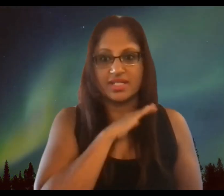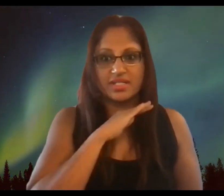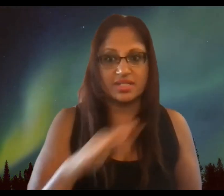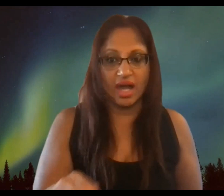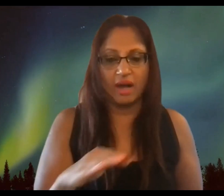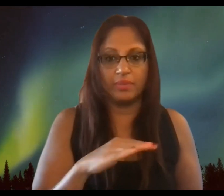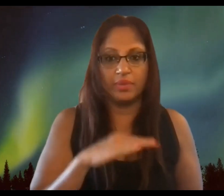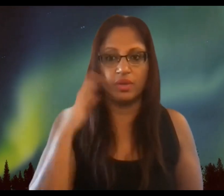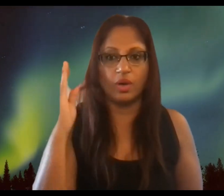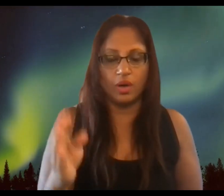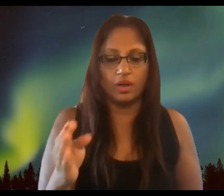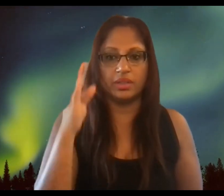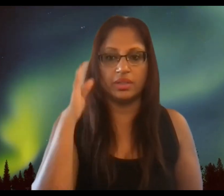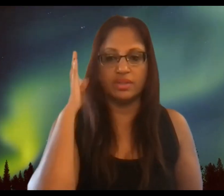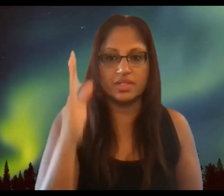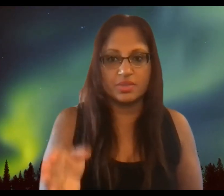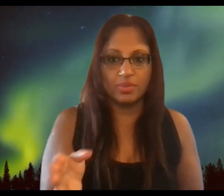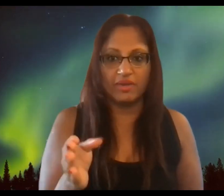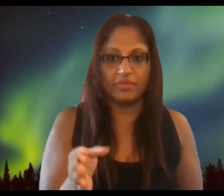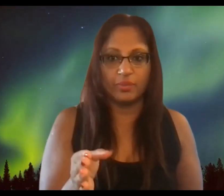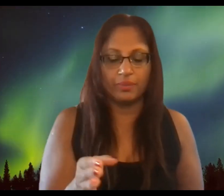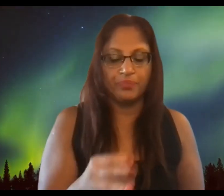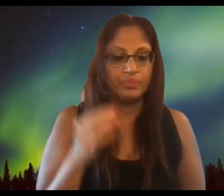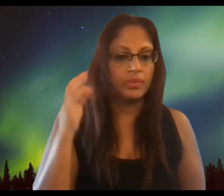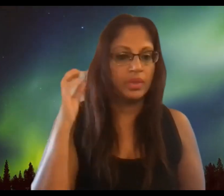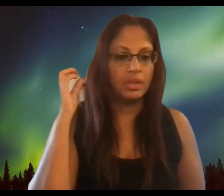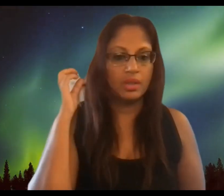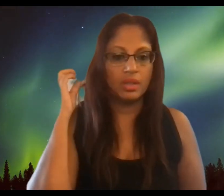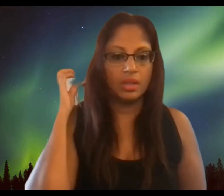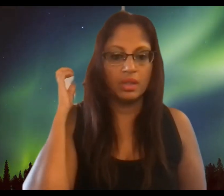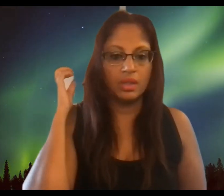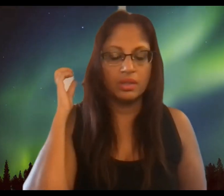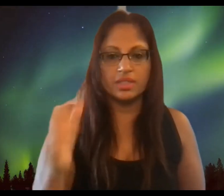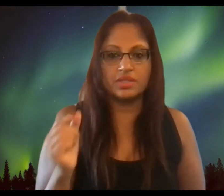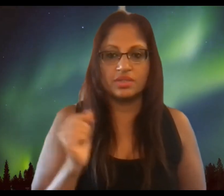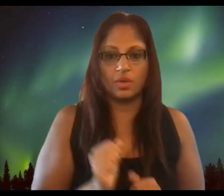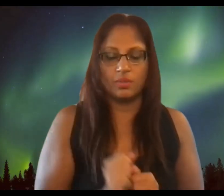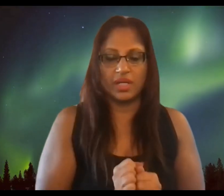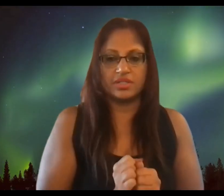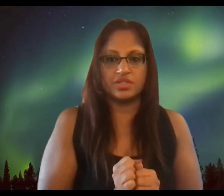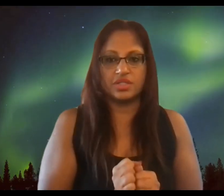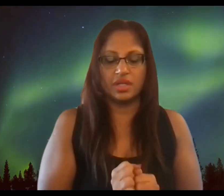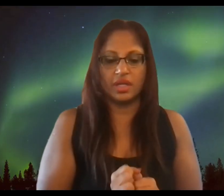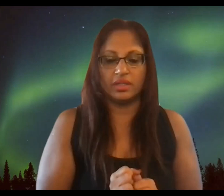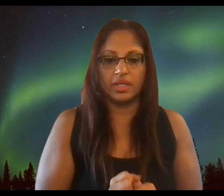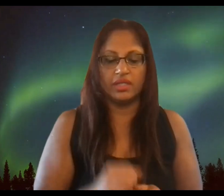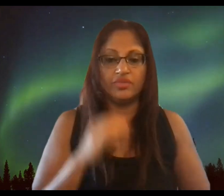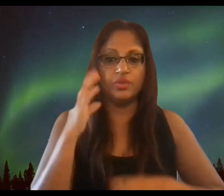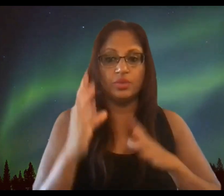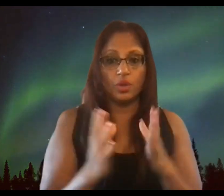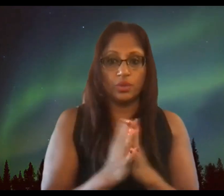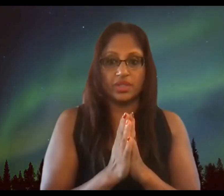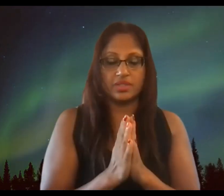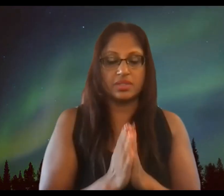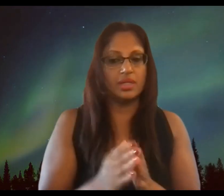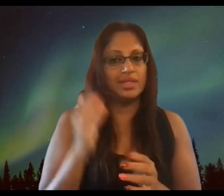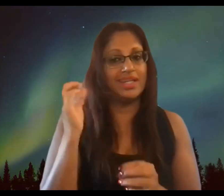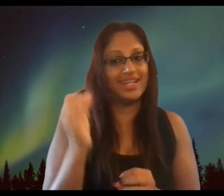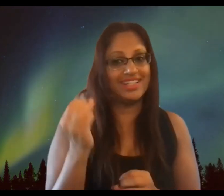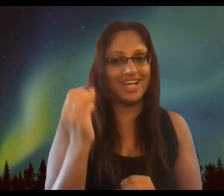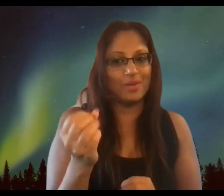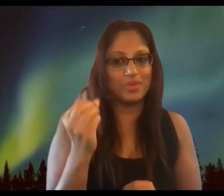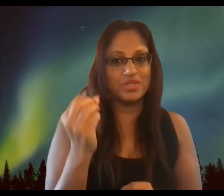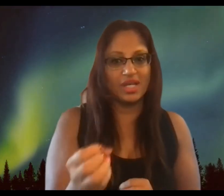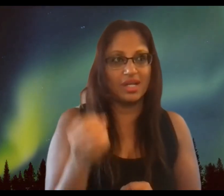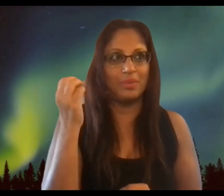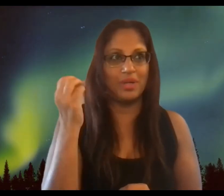needs to stop on this platform this is our message today and if you know this and